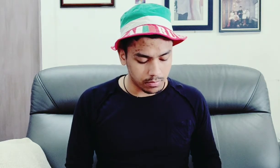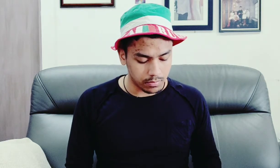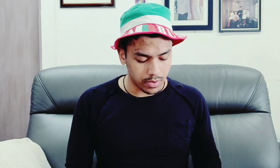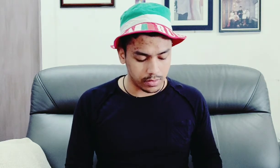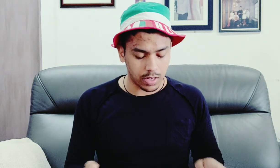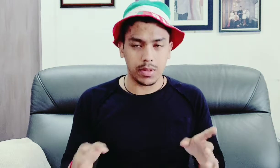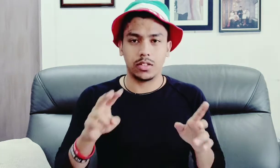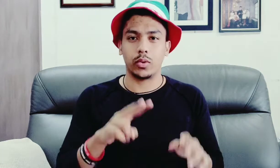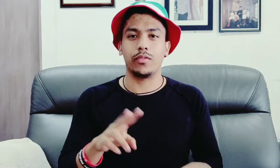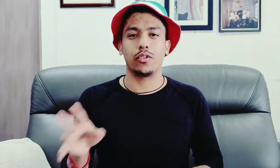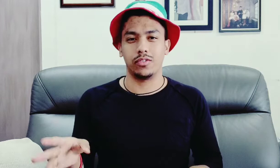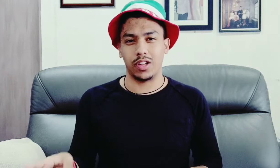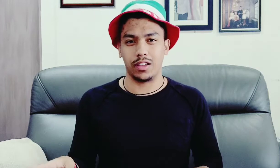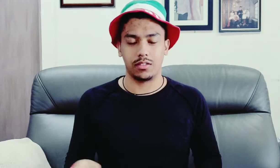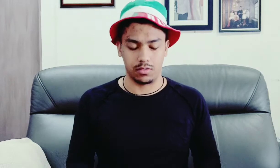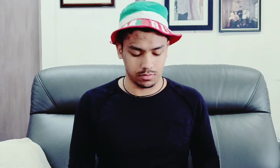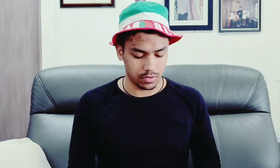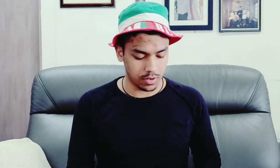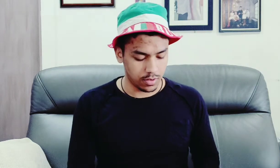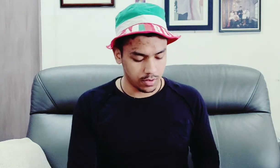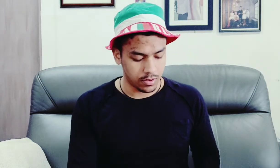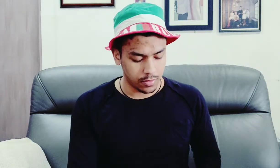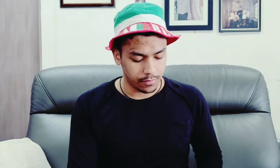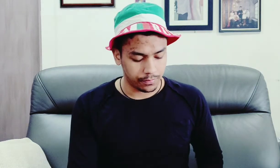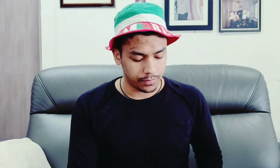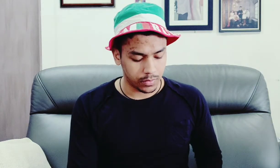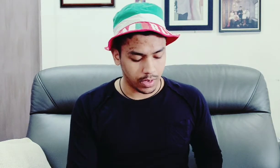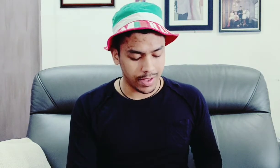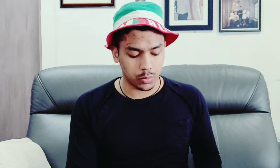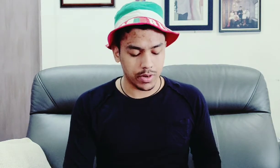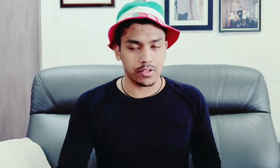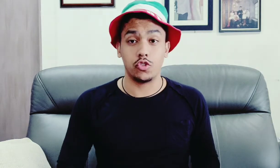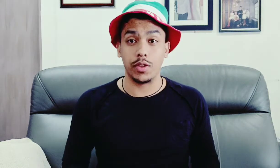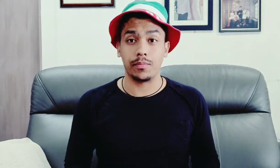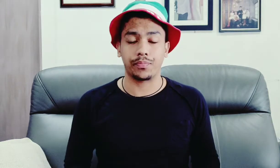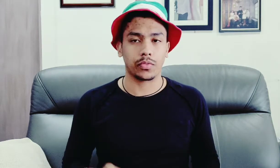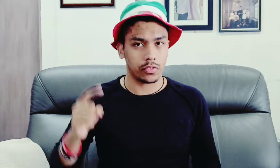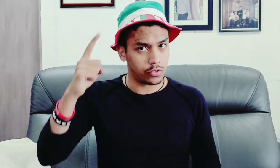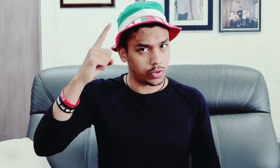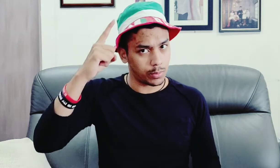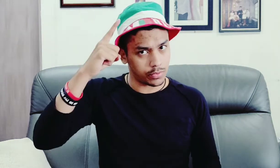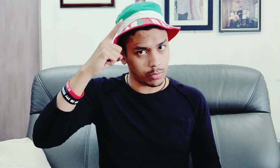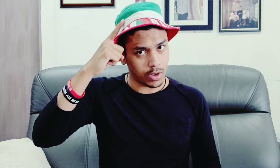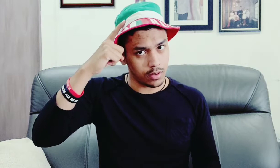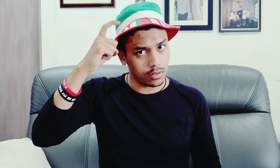um yesterday meaning the 24th of july okay okay next word is dream so dream is from your head